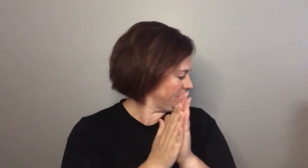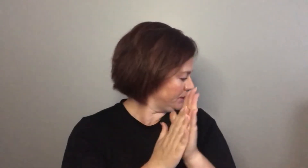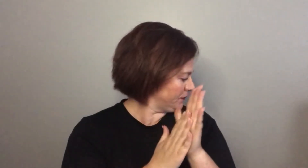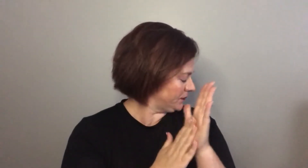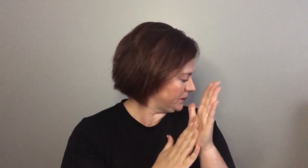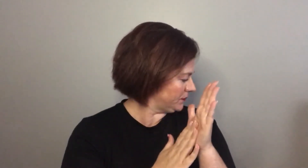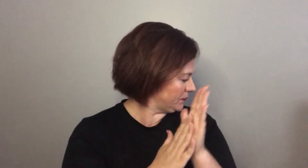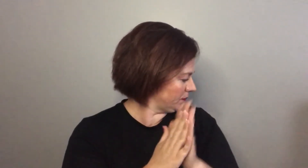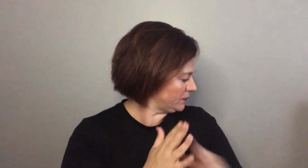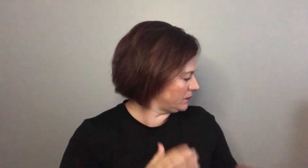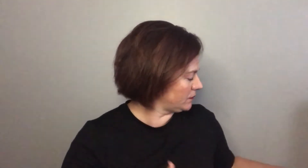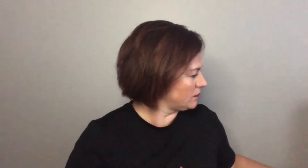okay now